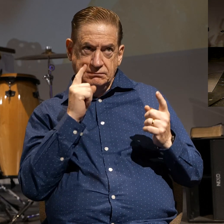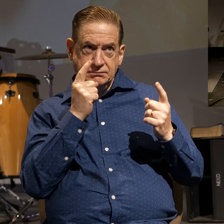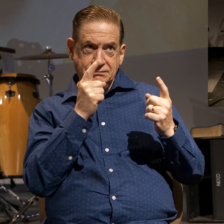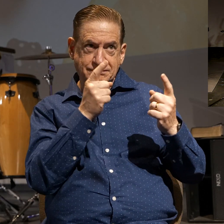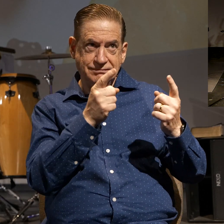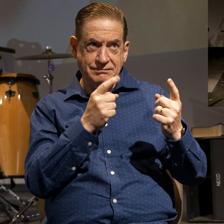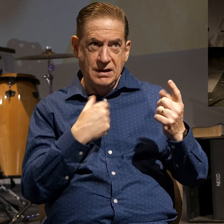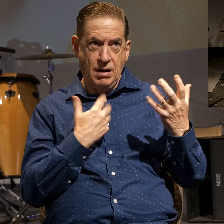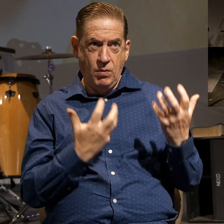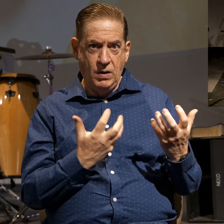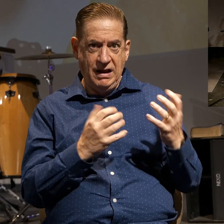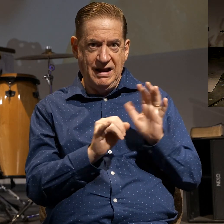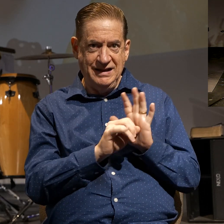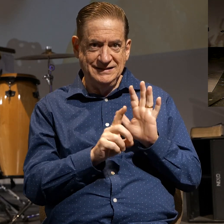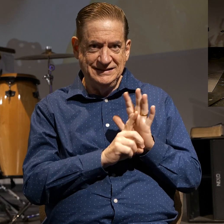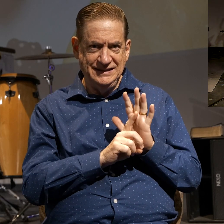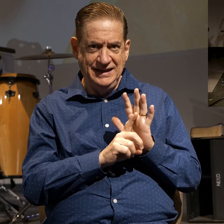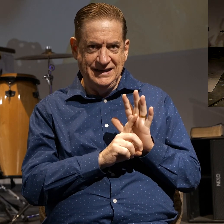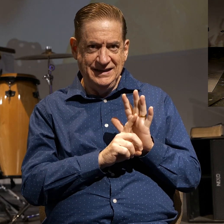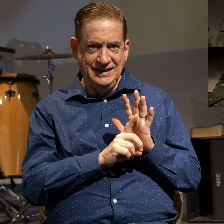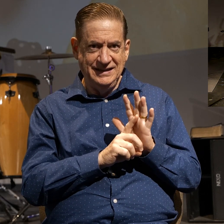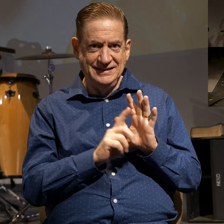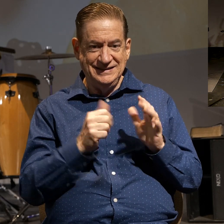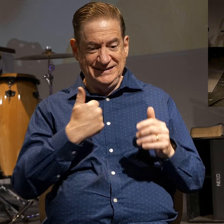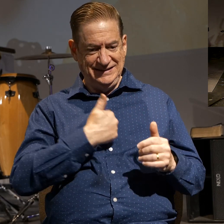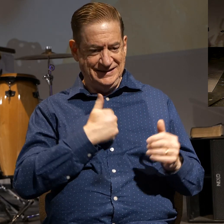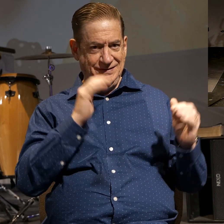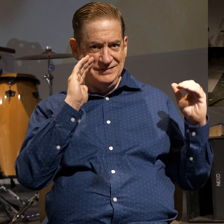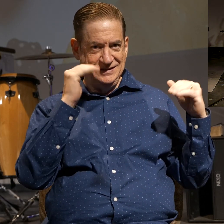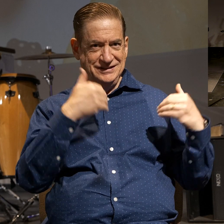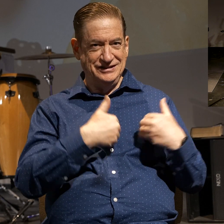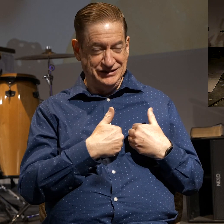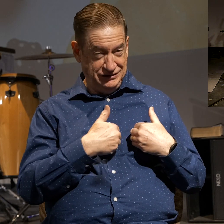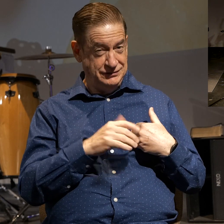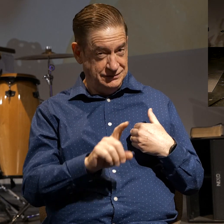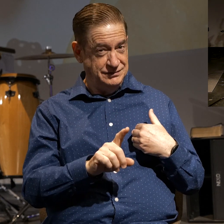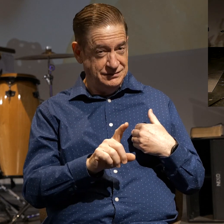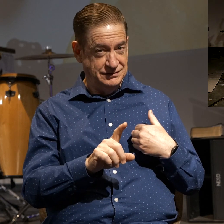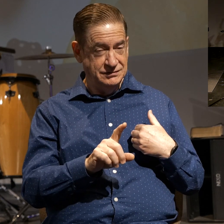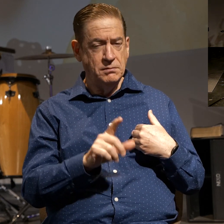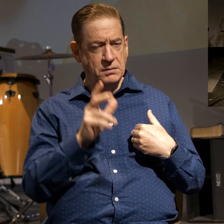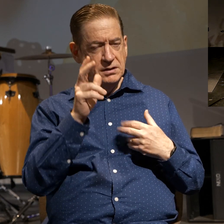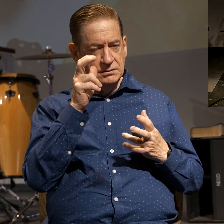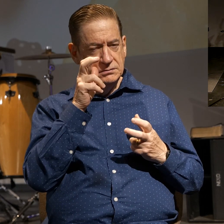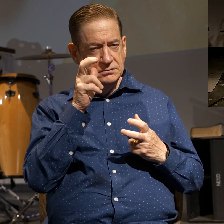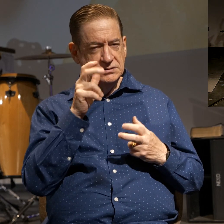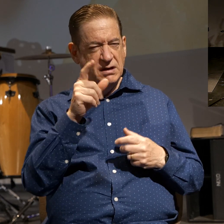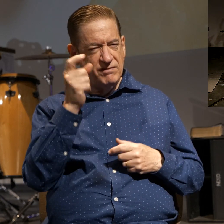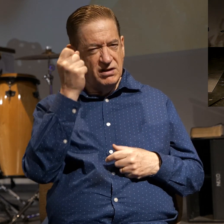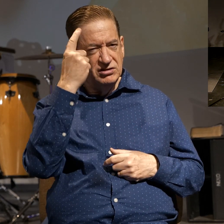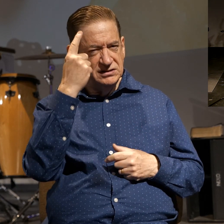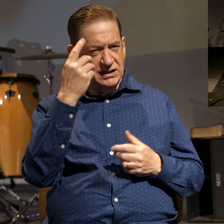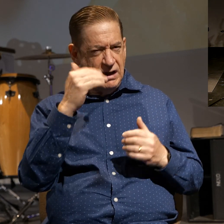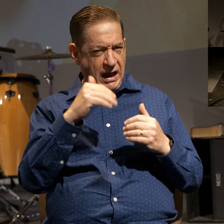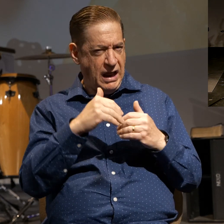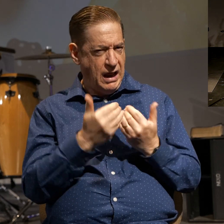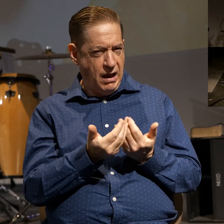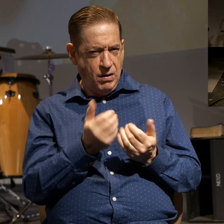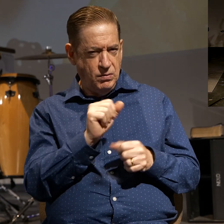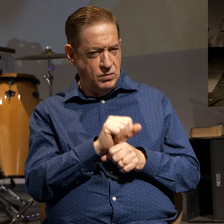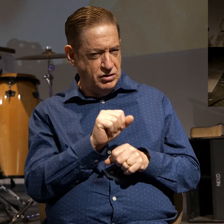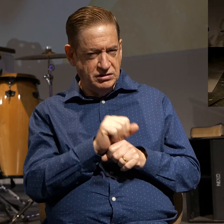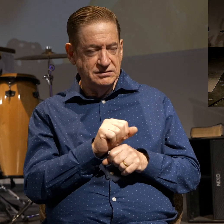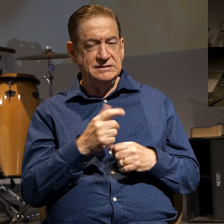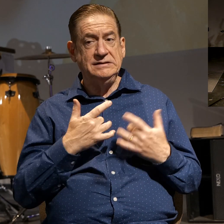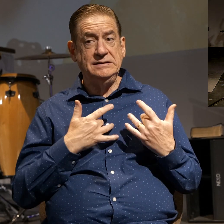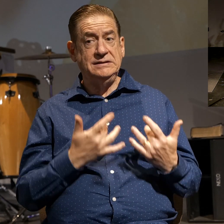It's working for your identity. It's very self-centered. Now listen to me. You've got to understand how this works. And this is typically